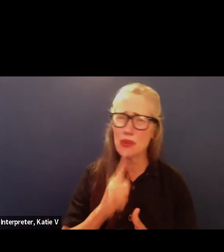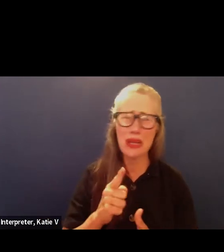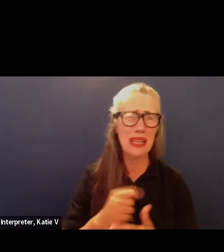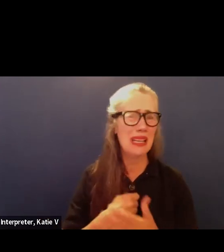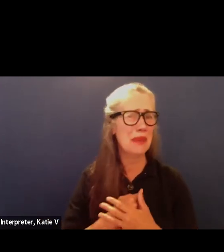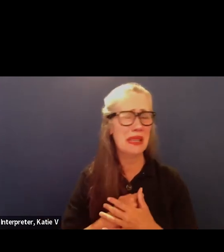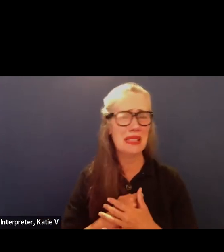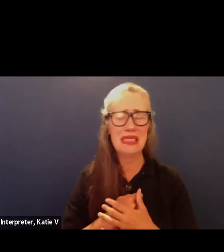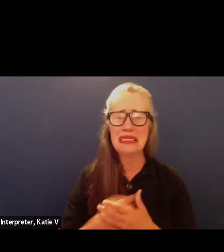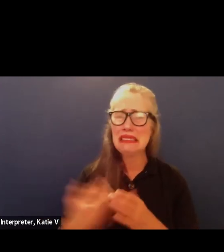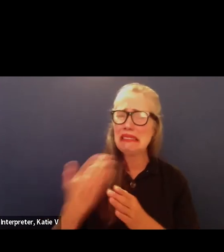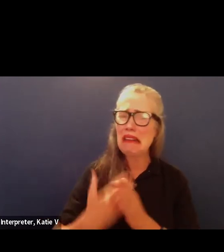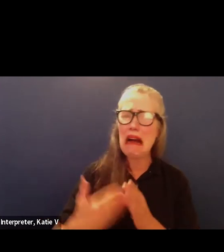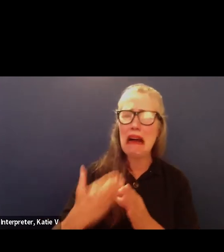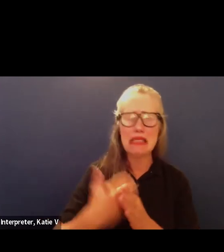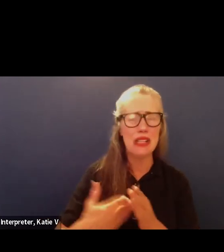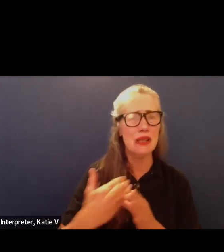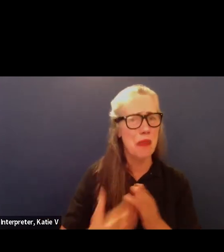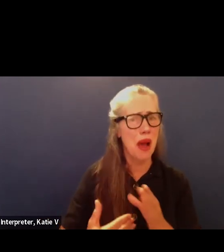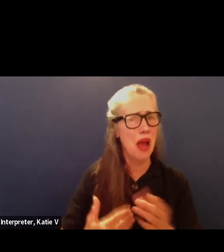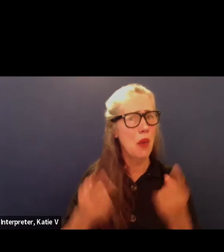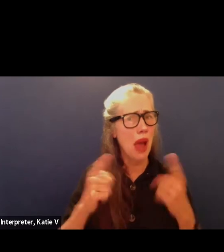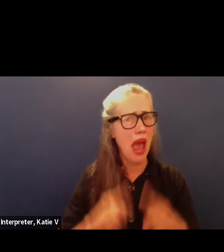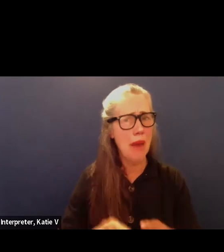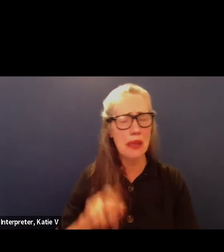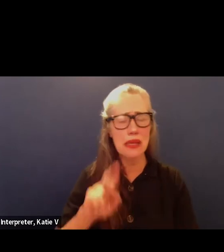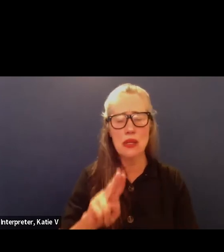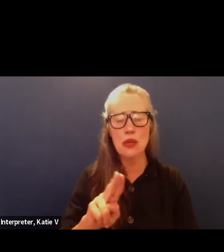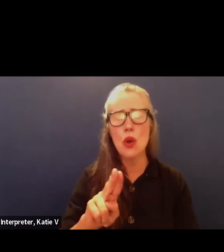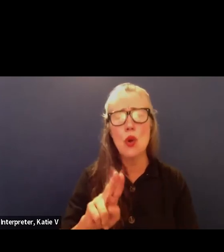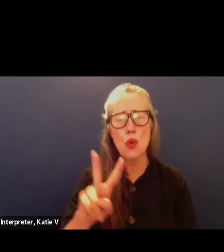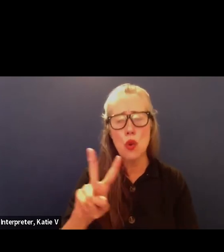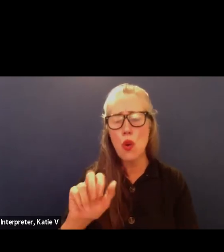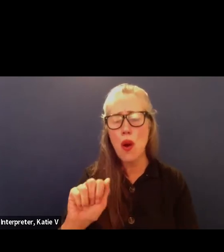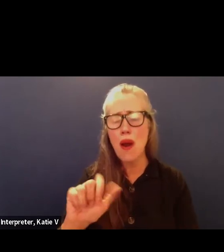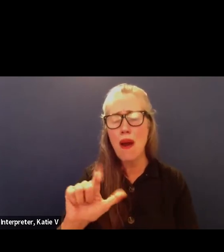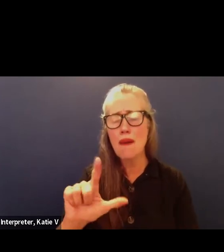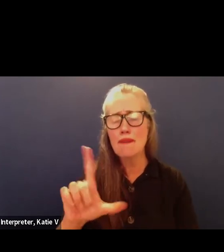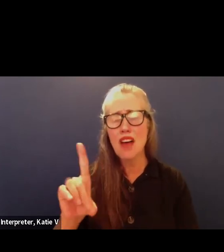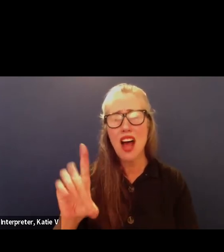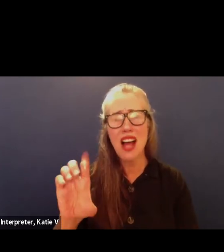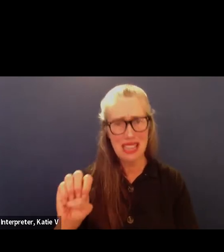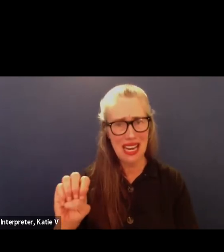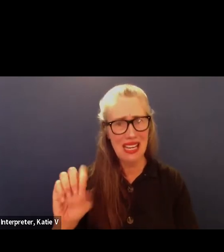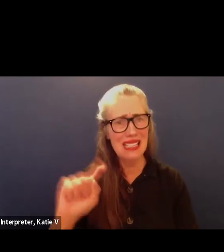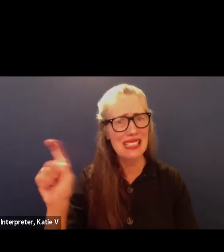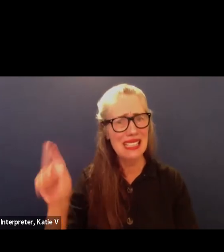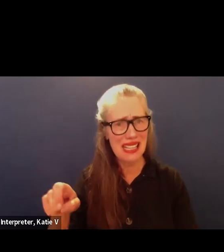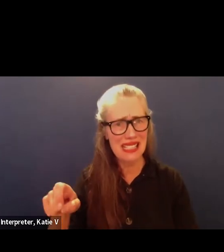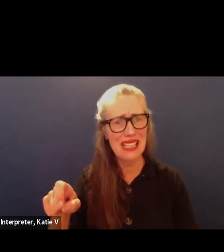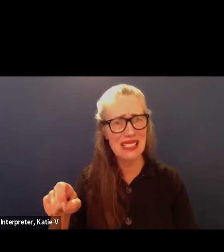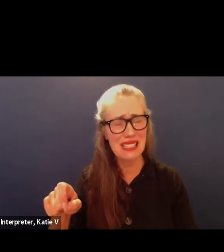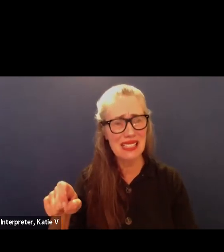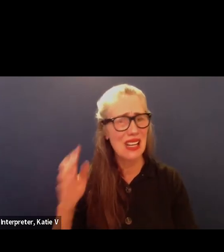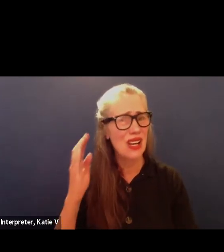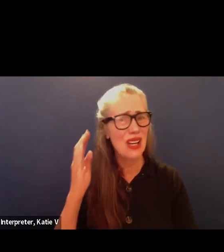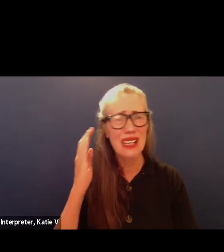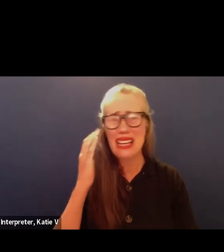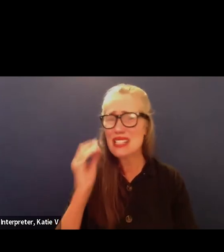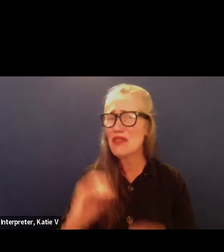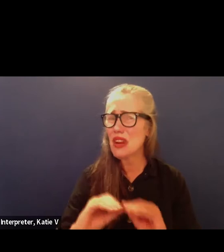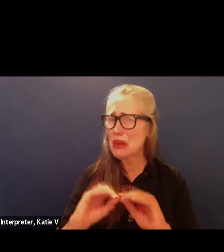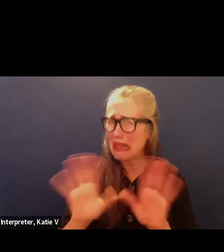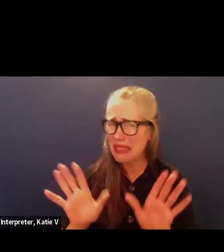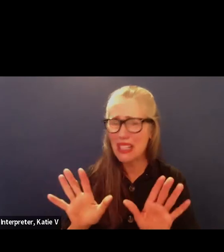evalde texas and it's clear that no lives or fewer lives would have been lost